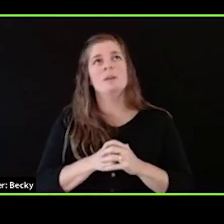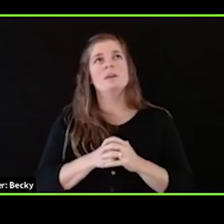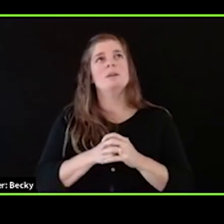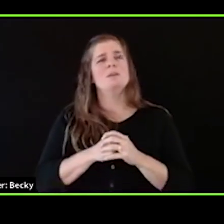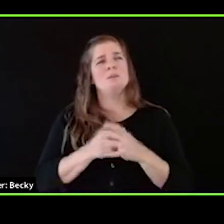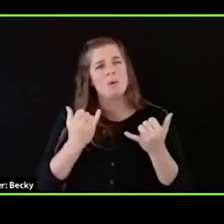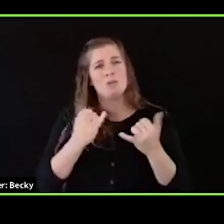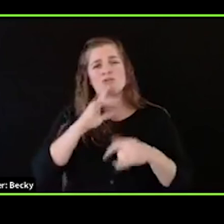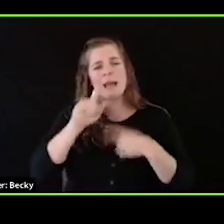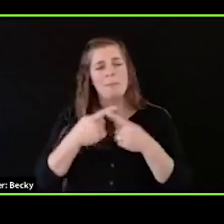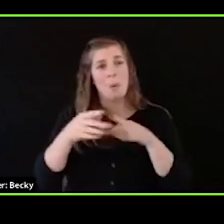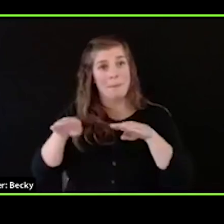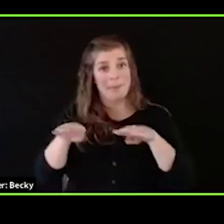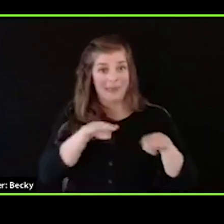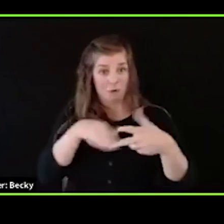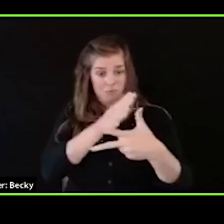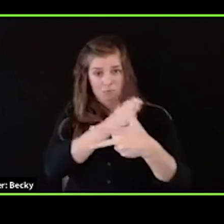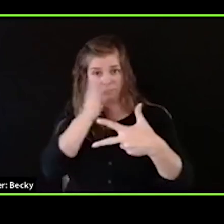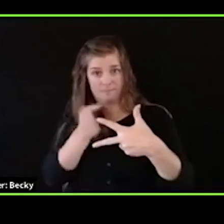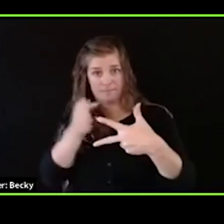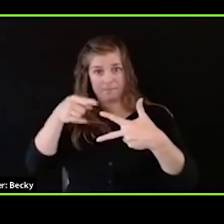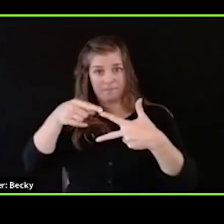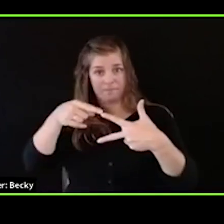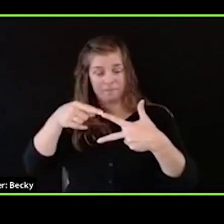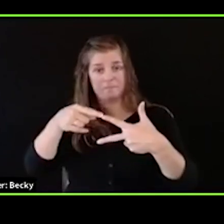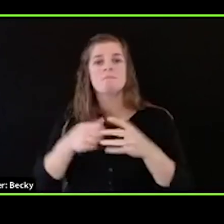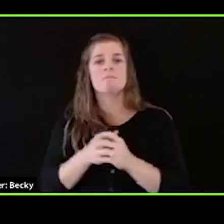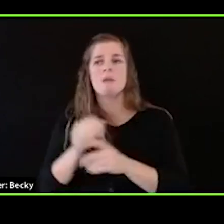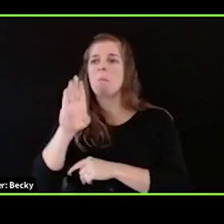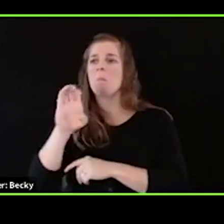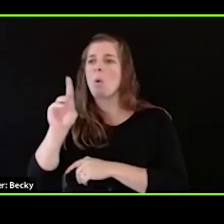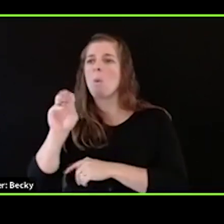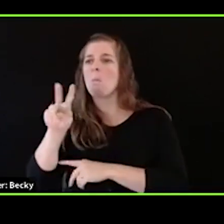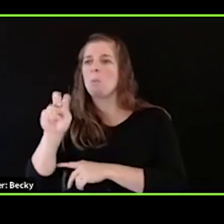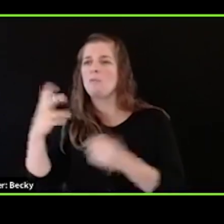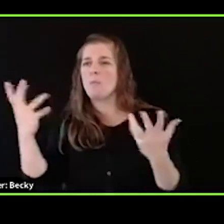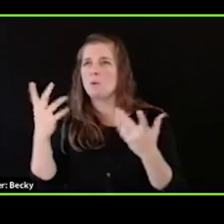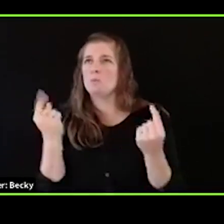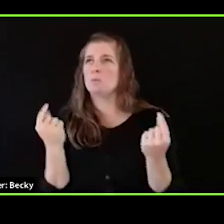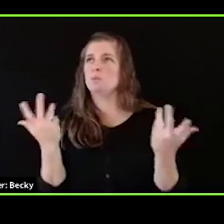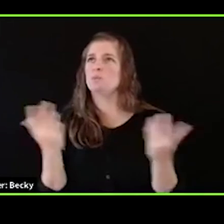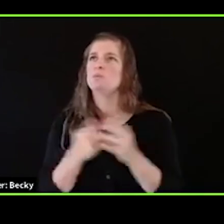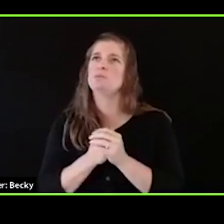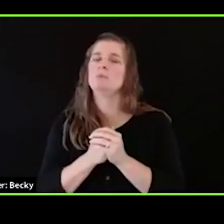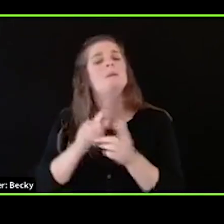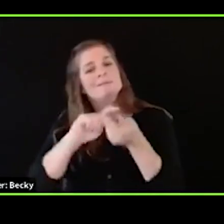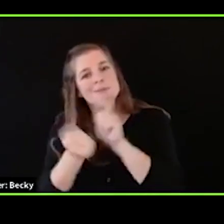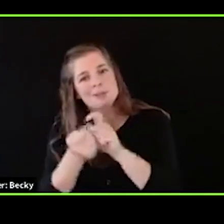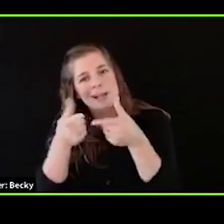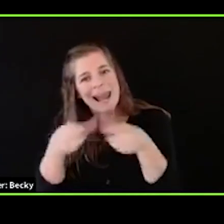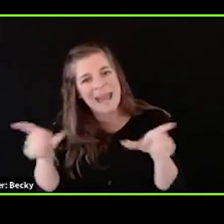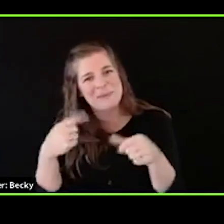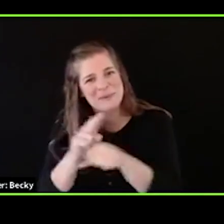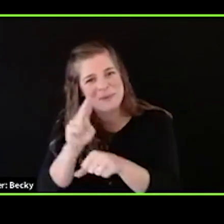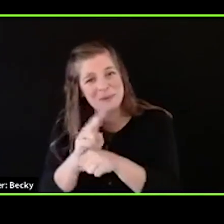a bold move for this community might be changing the language we use. So during my years as a public defender,